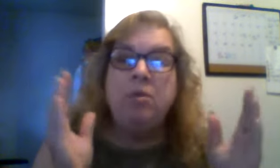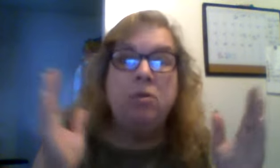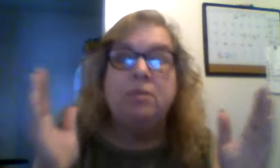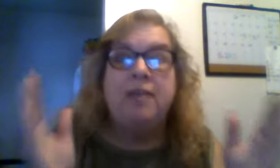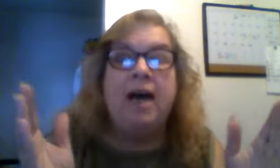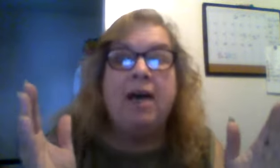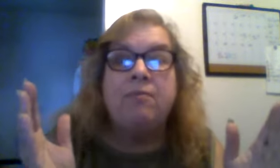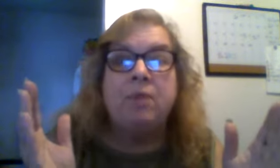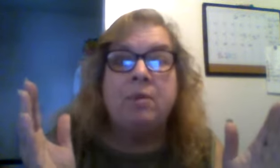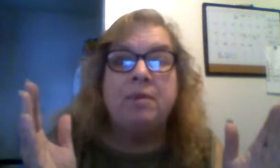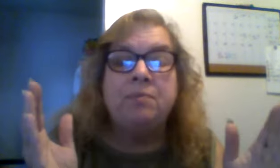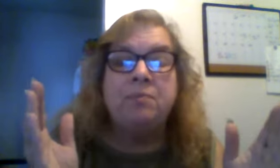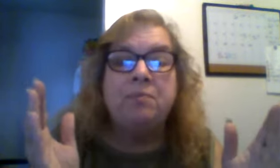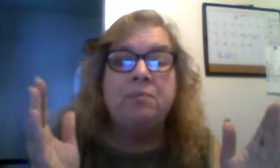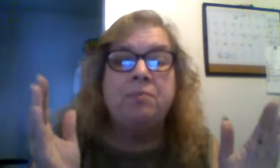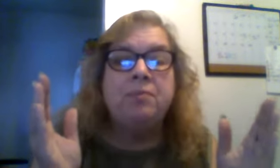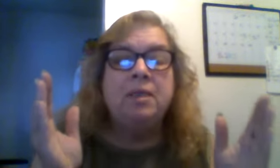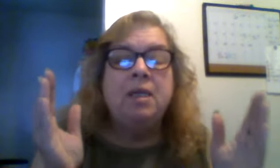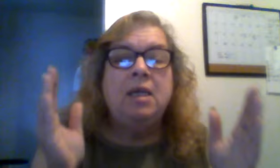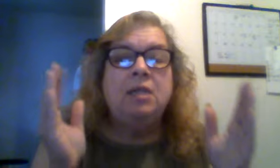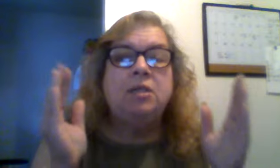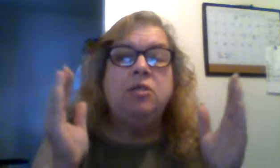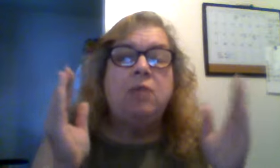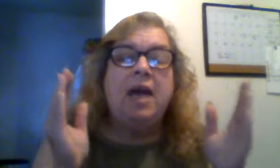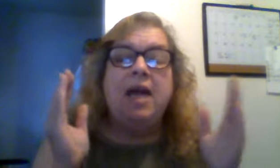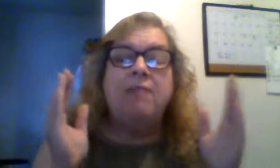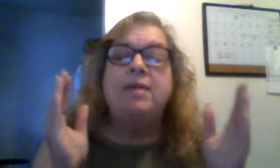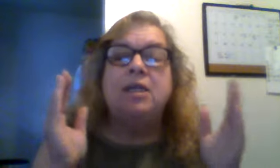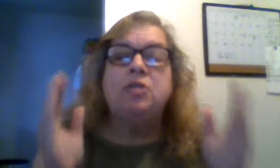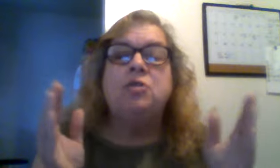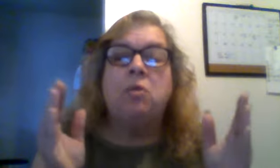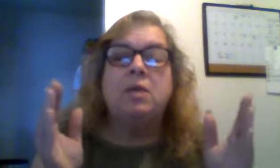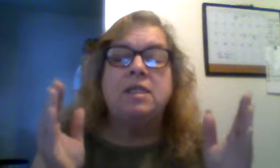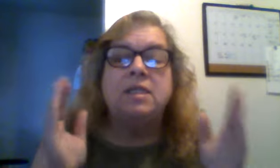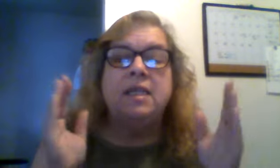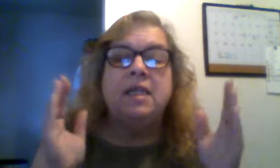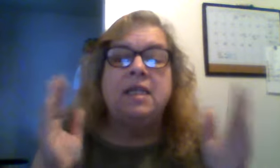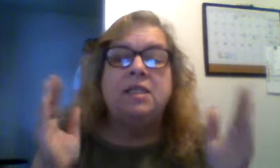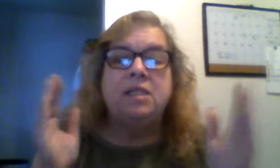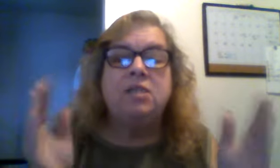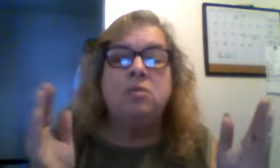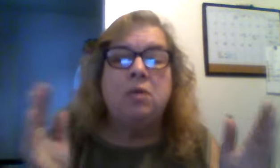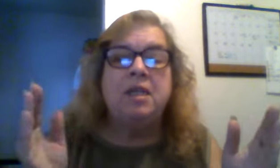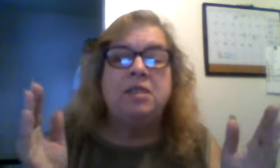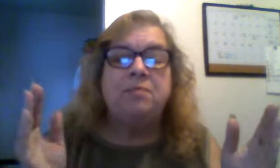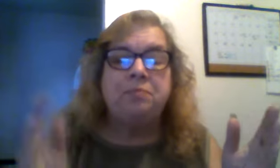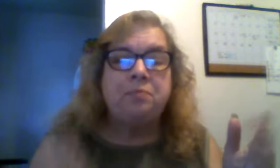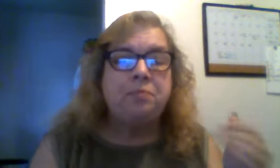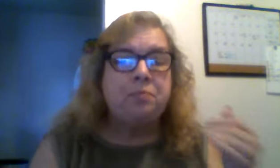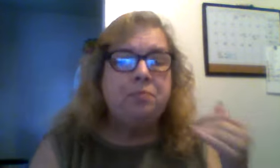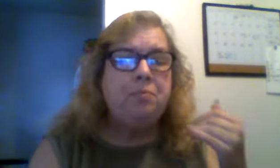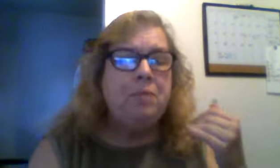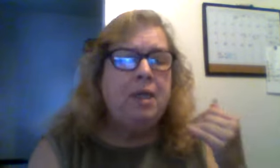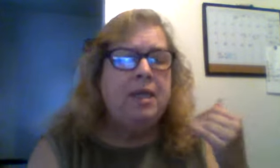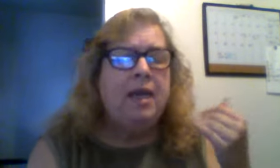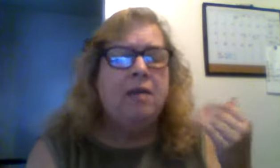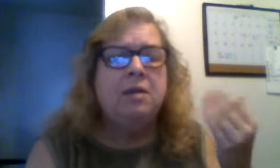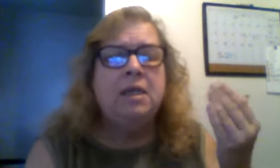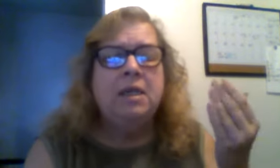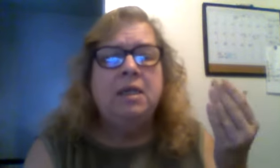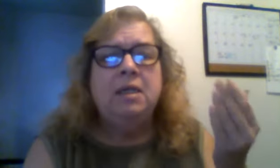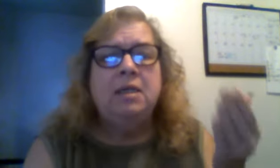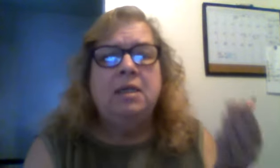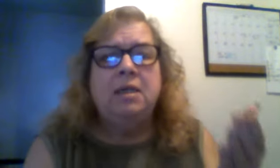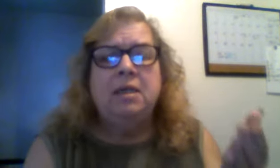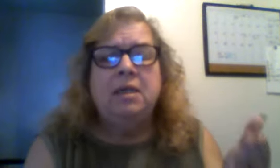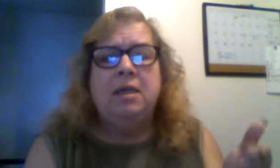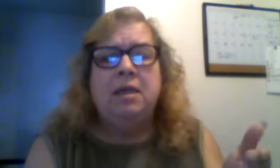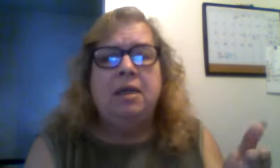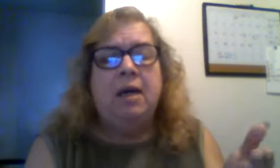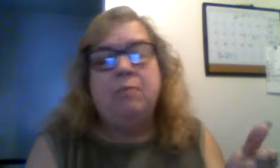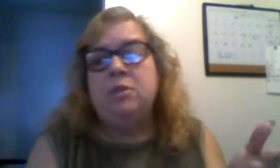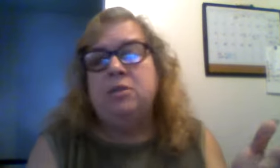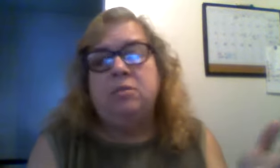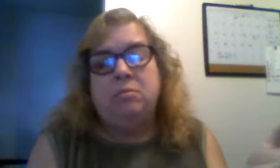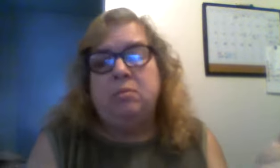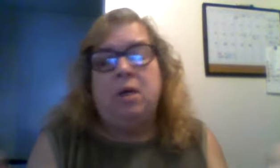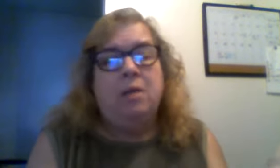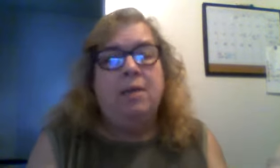you would die from it so you have that choice in a situation now i'm just bottom